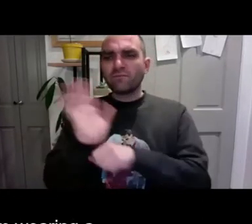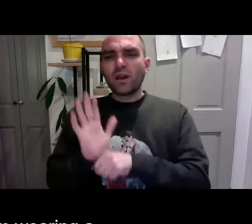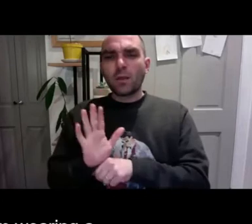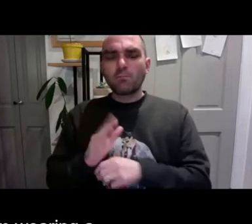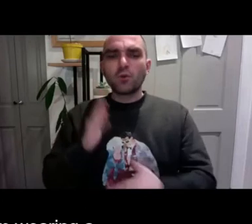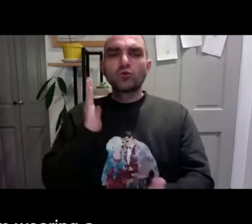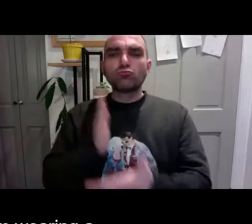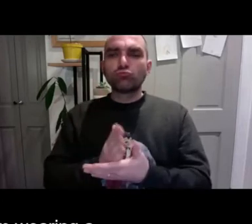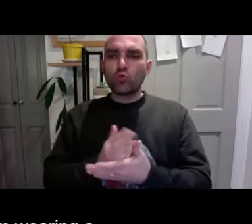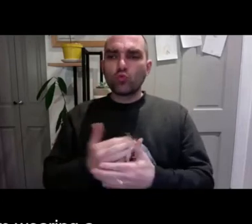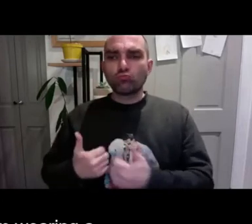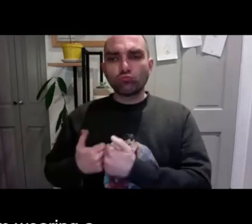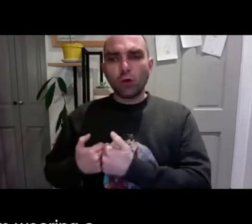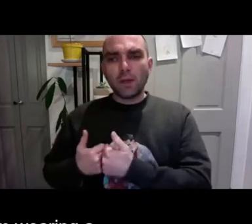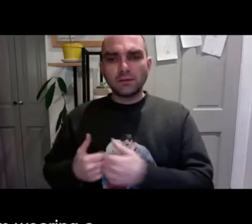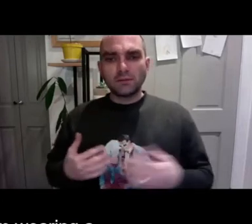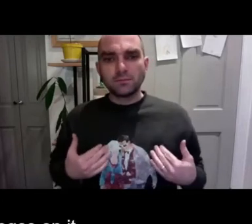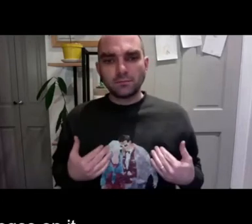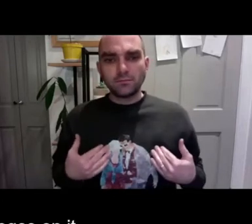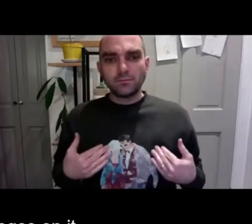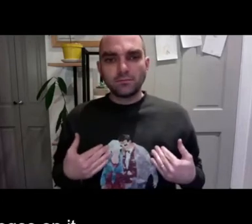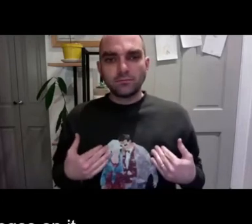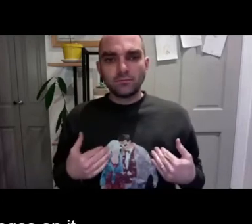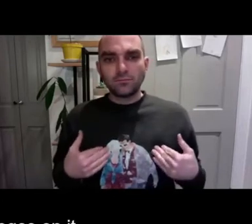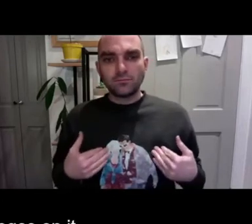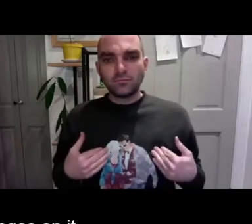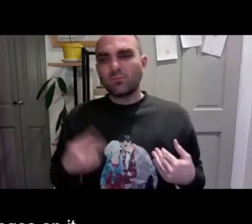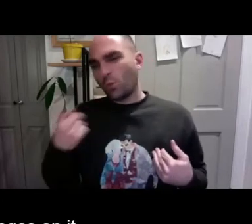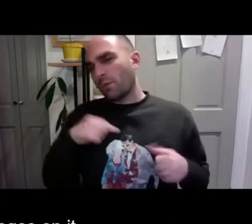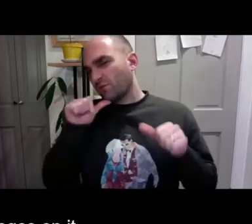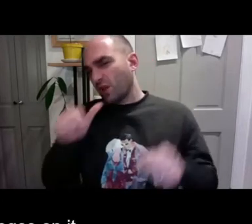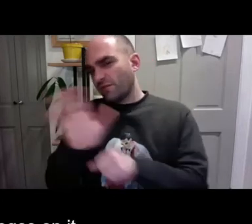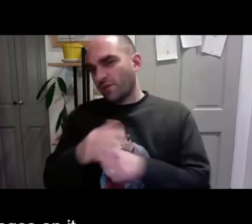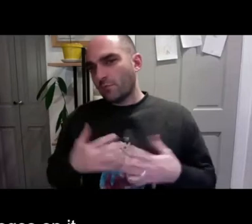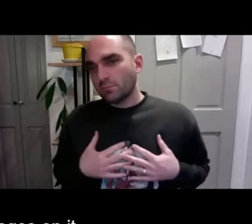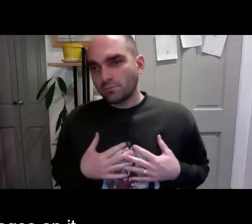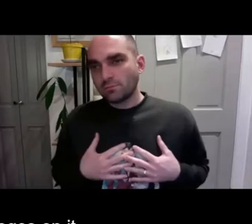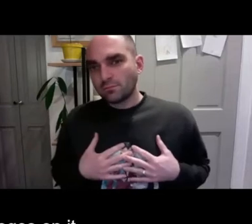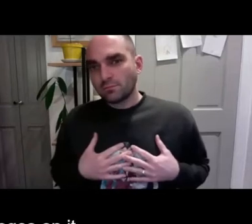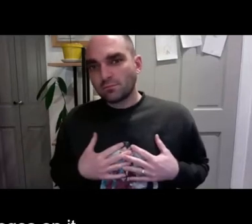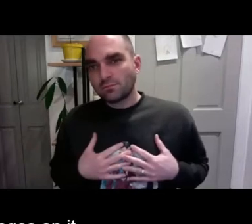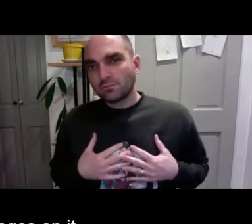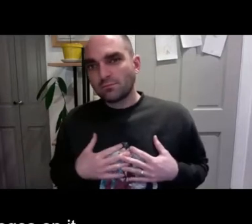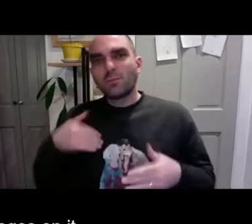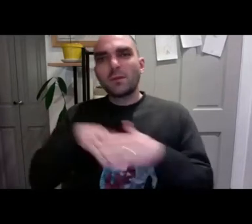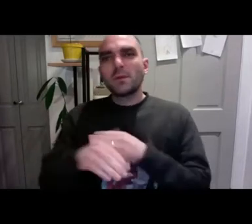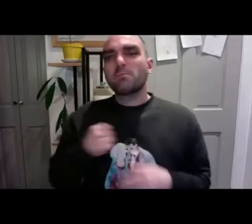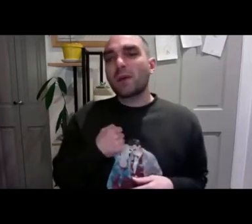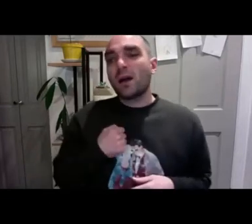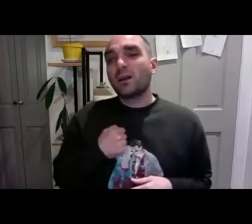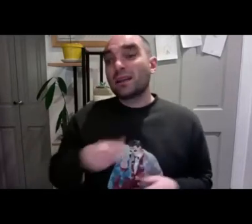I'm wearing a nice jumper with a film on it with a True Romance logo on it. So it's one of my favourite films.